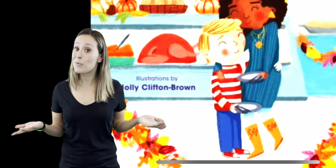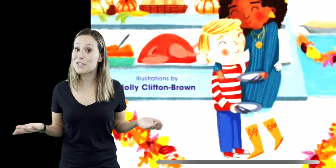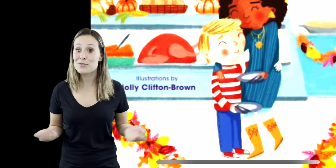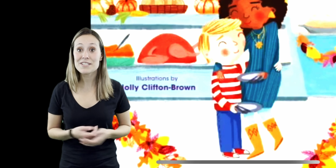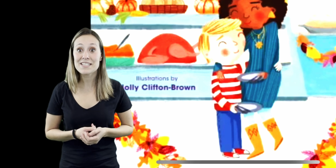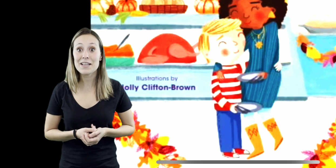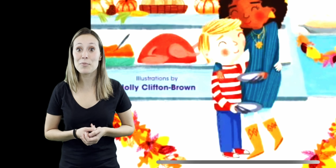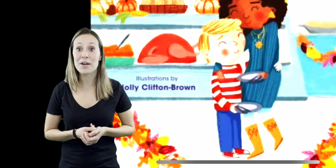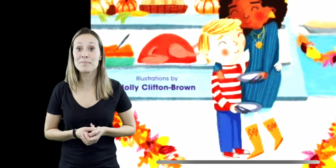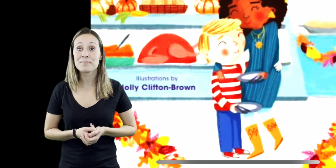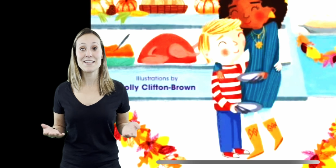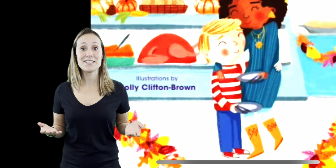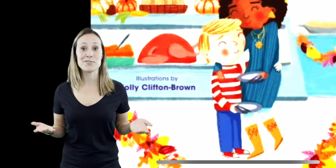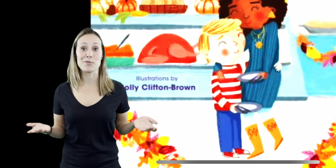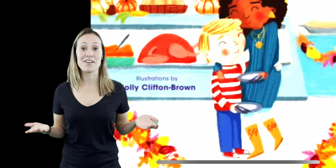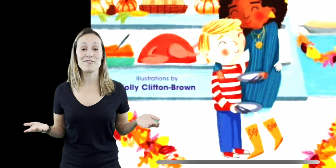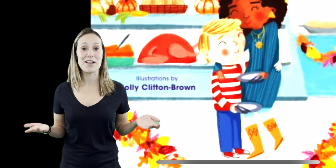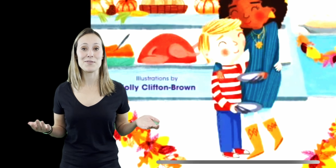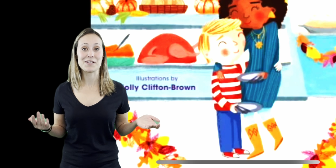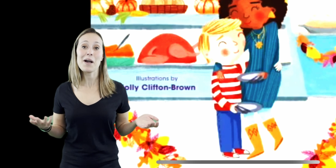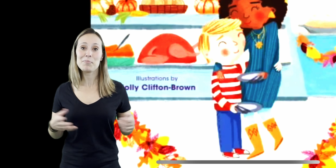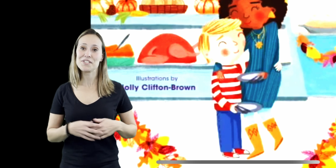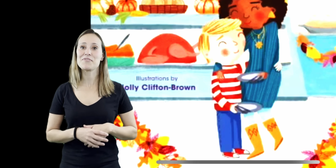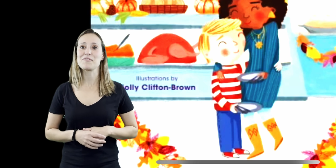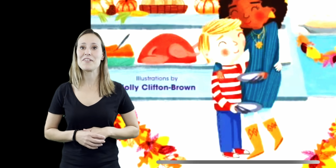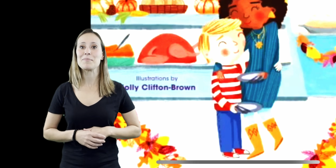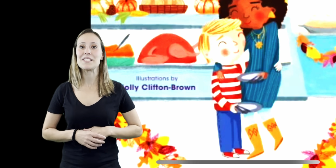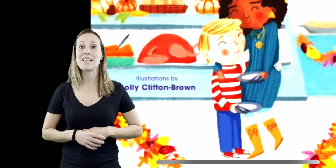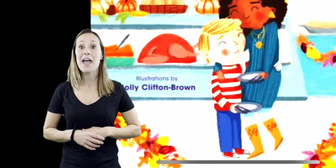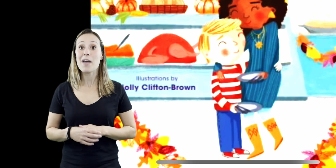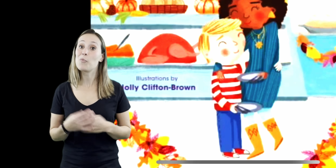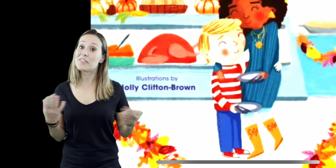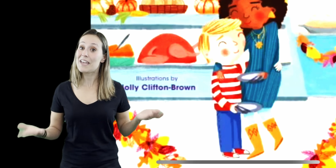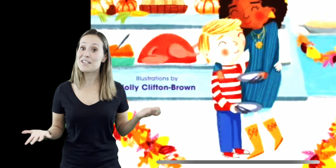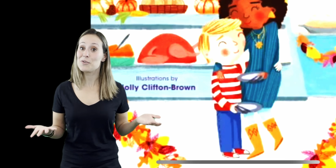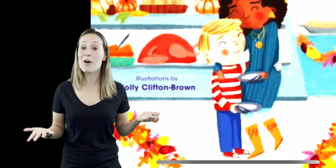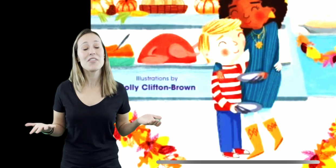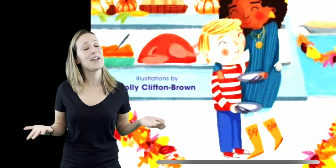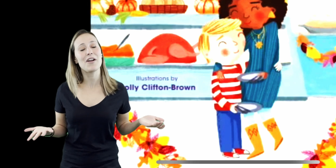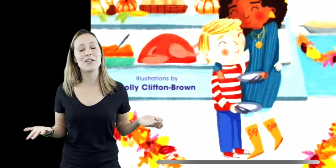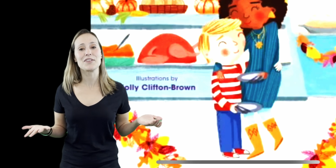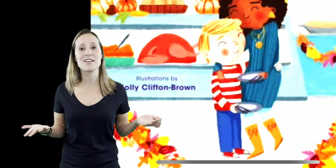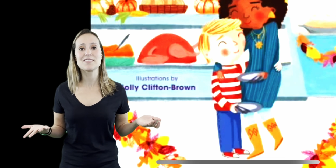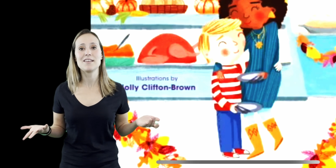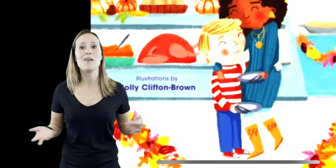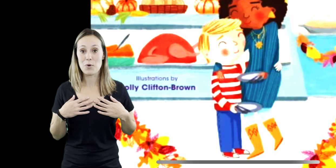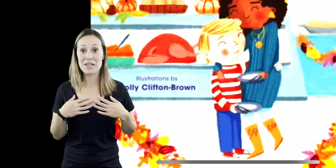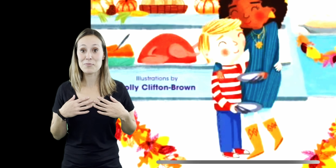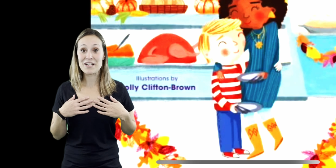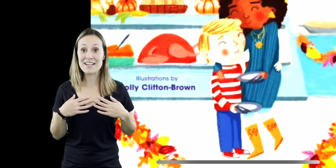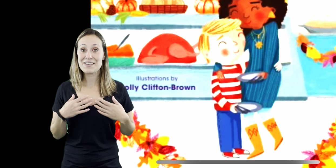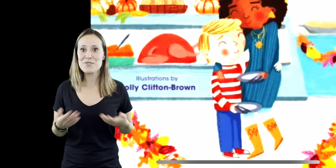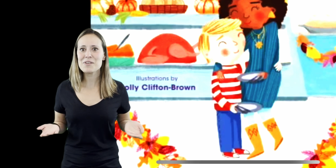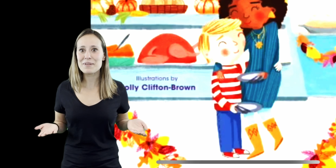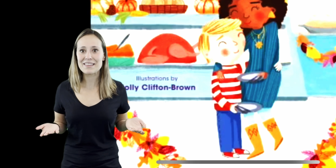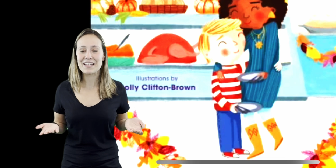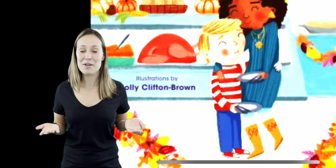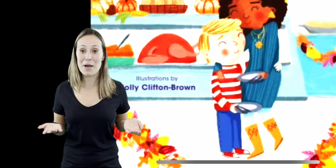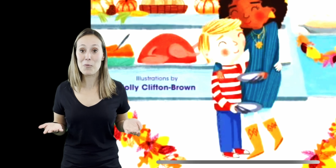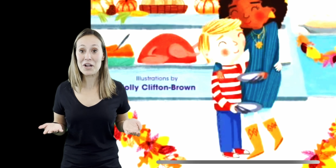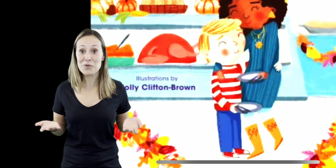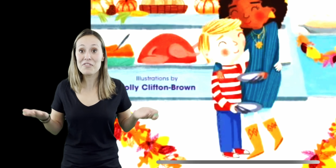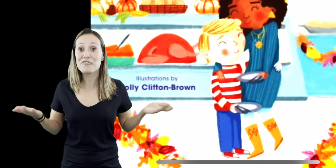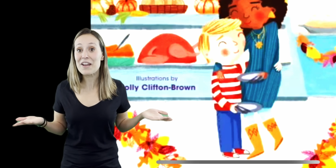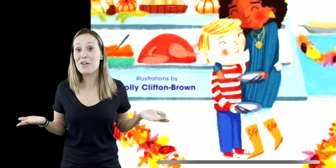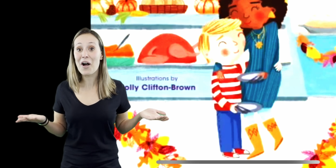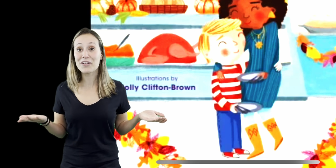and how we choose to celebrate. This story follows a couple different families and what they do on their holidays. While I'm reading you can be thinking